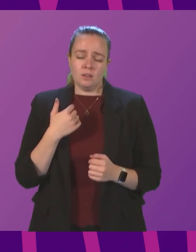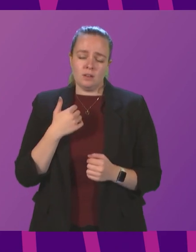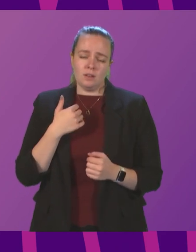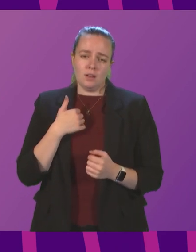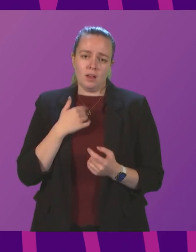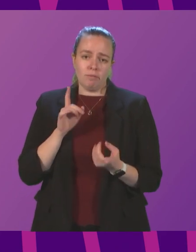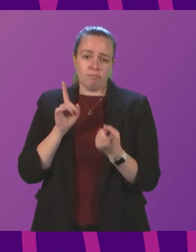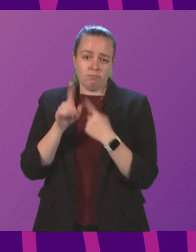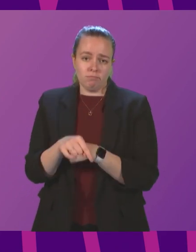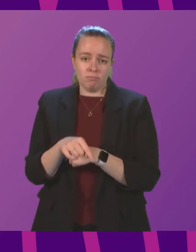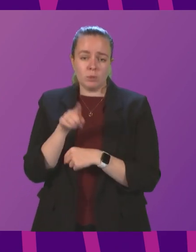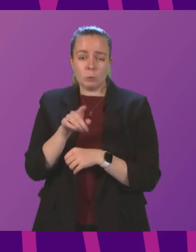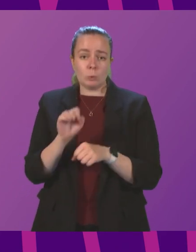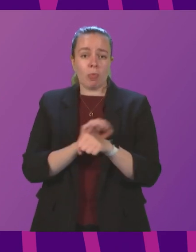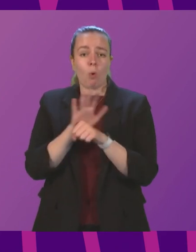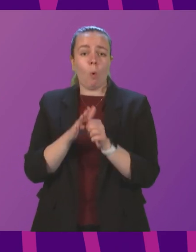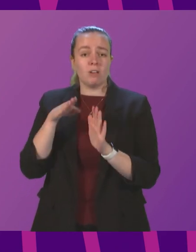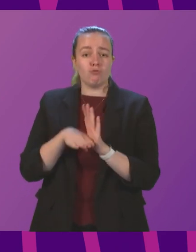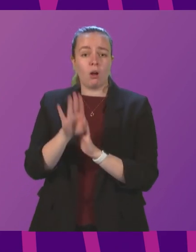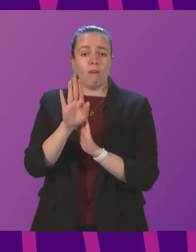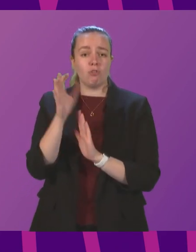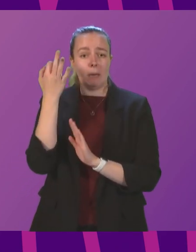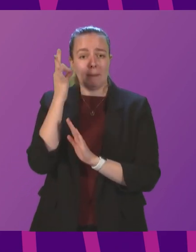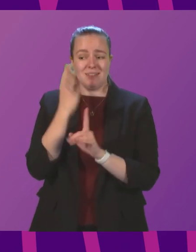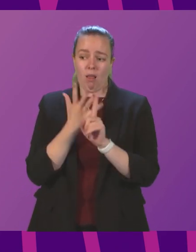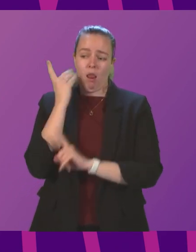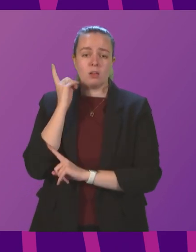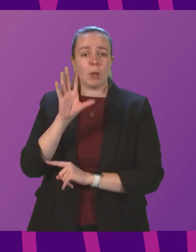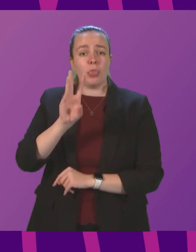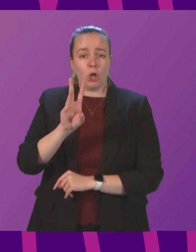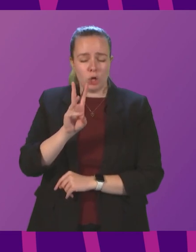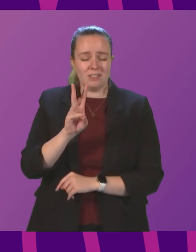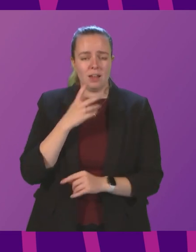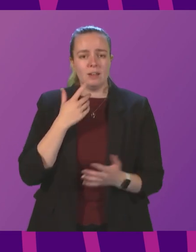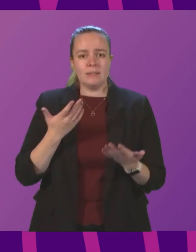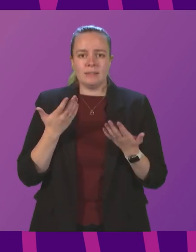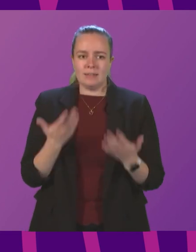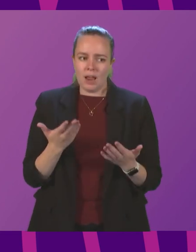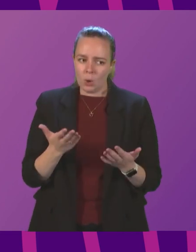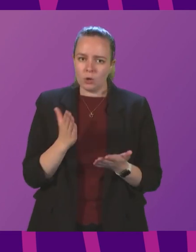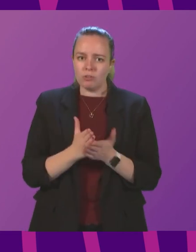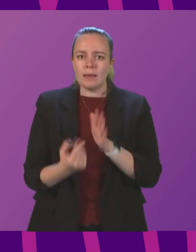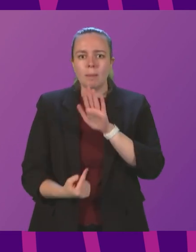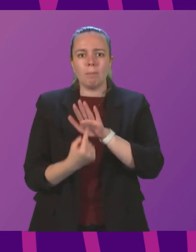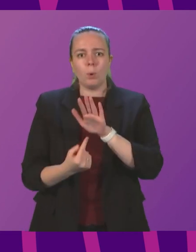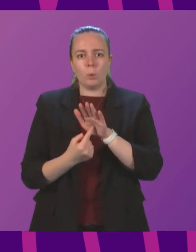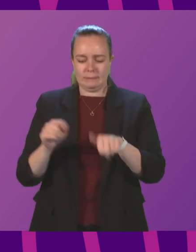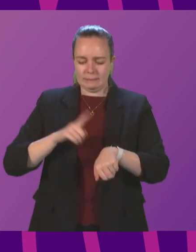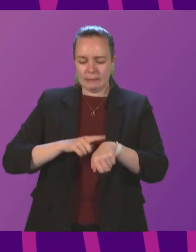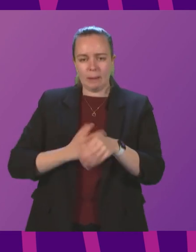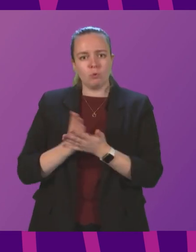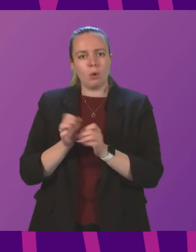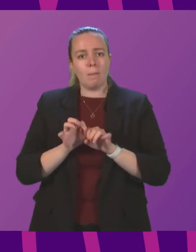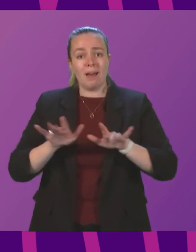recounted this to the COVID Recovery Committee last Thursday, we are at a pivotal moment in the pandemic.